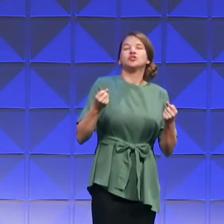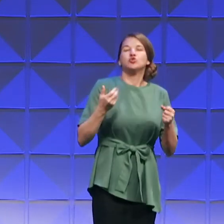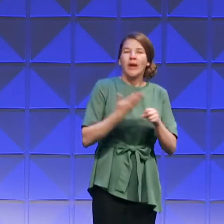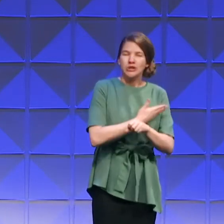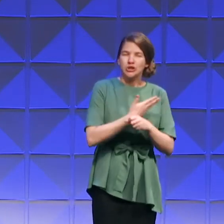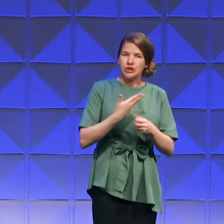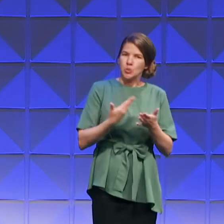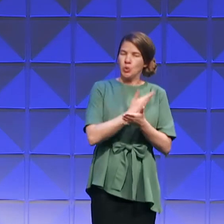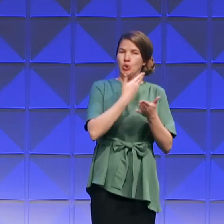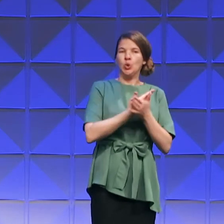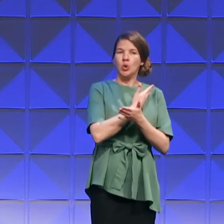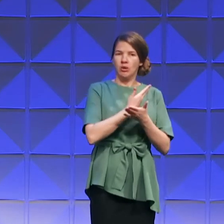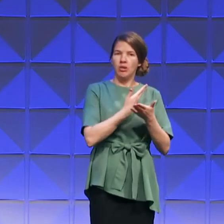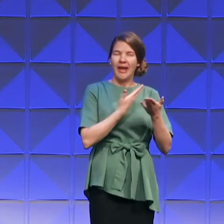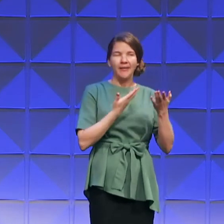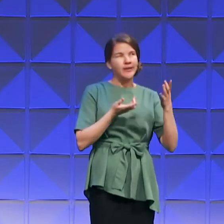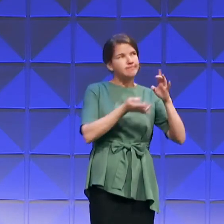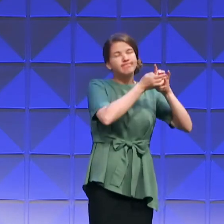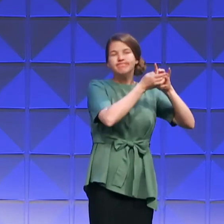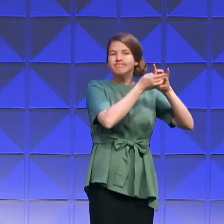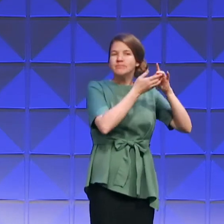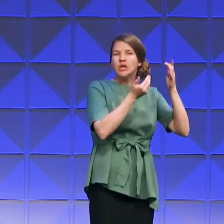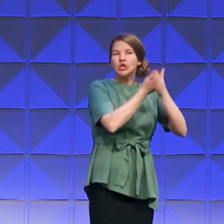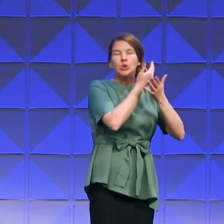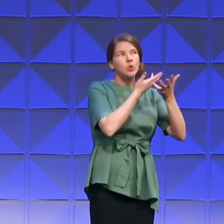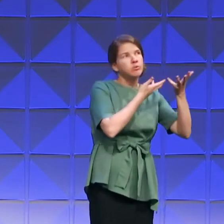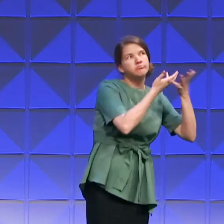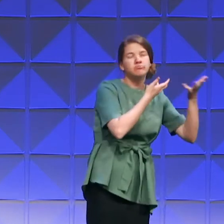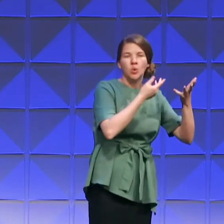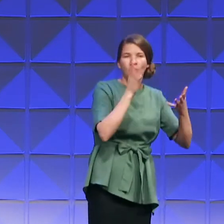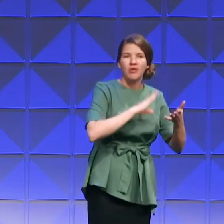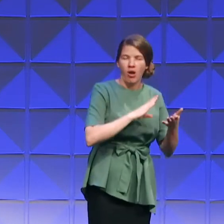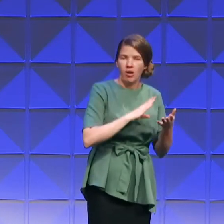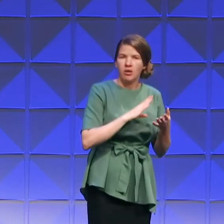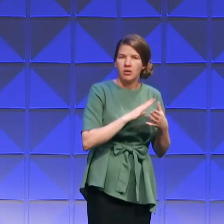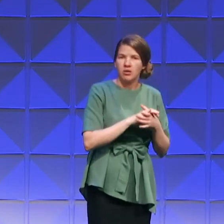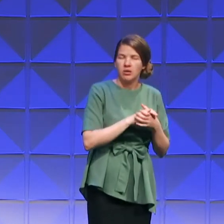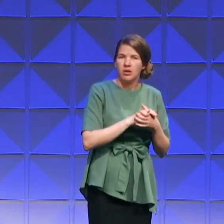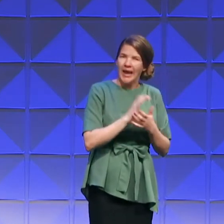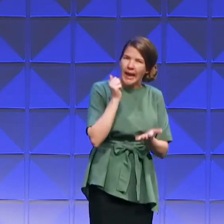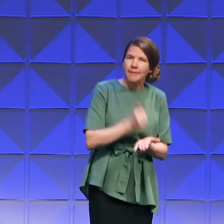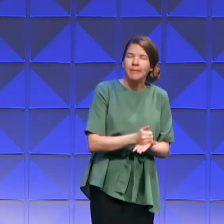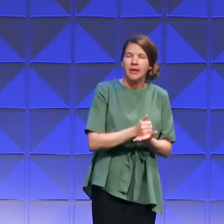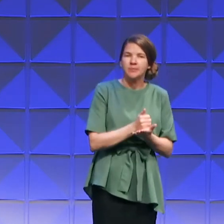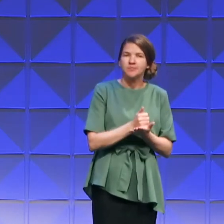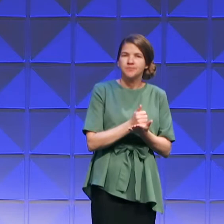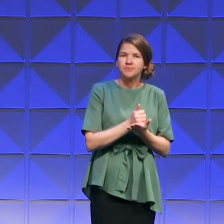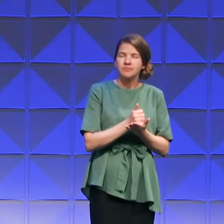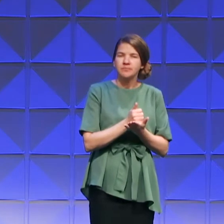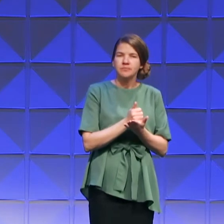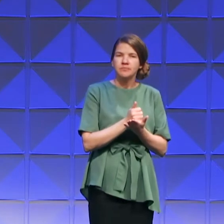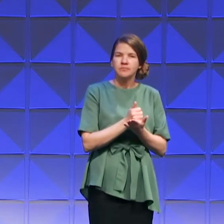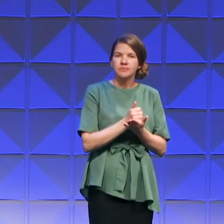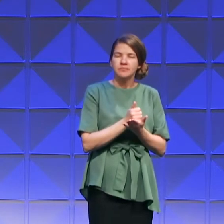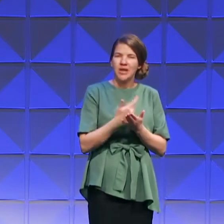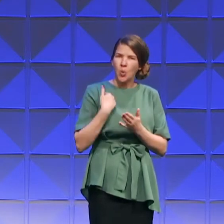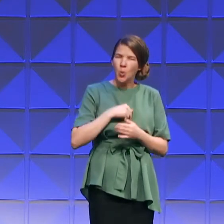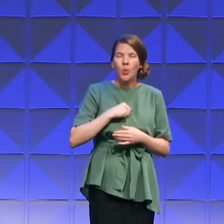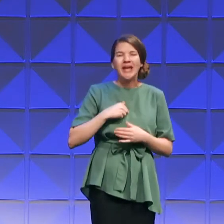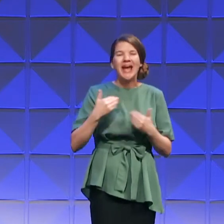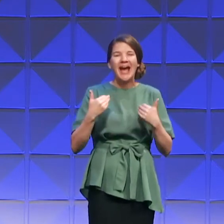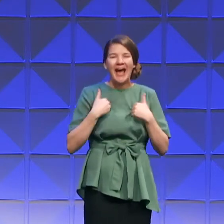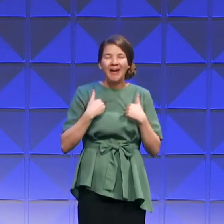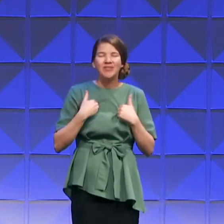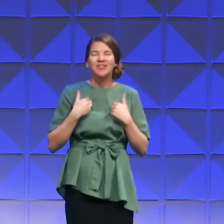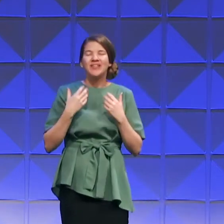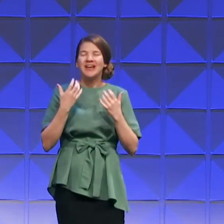he had with God. It was restored. Amen. We are in the same quest to find the peace, the